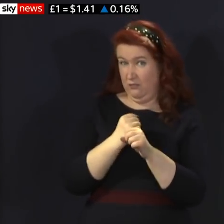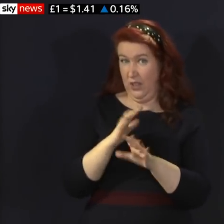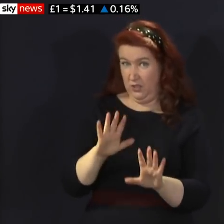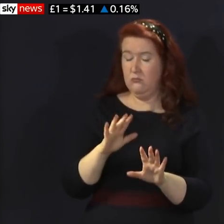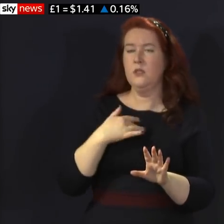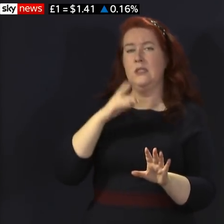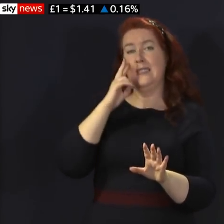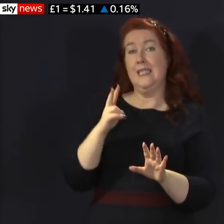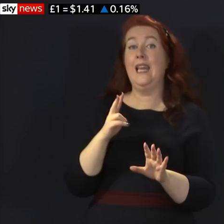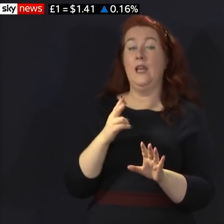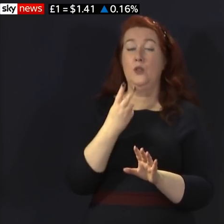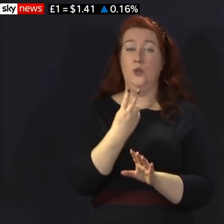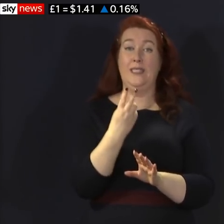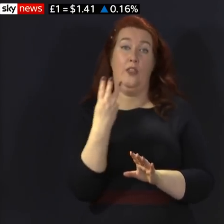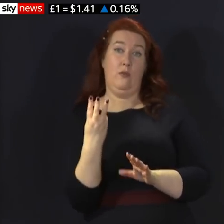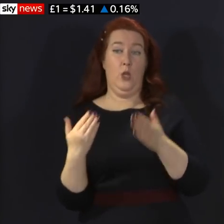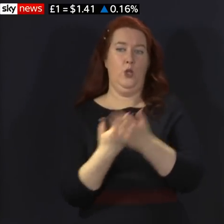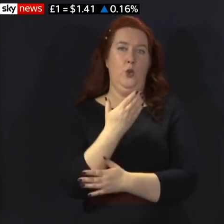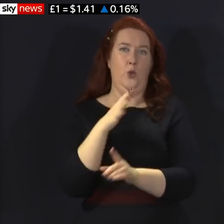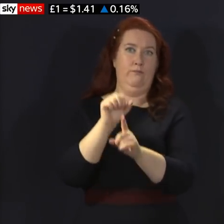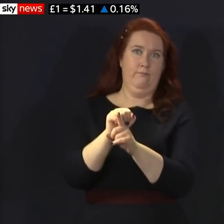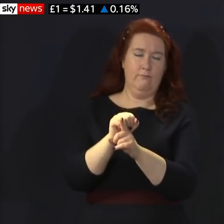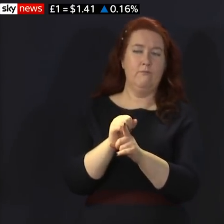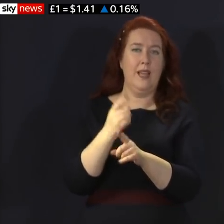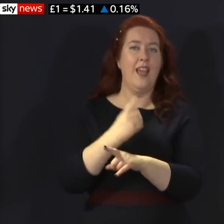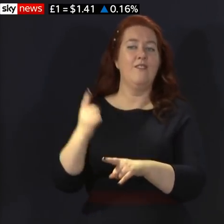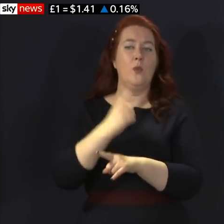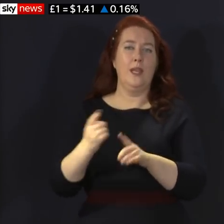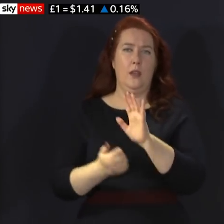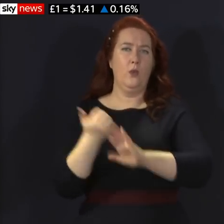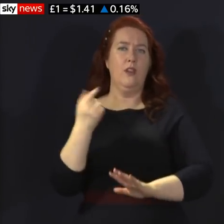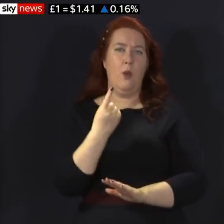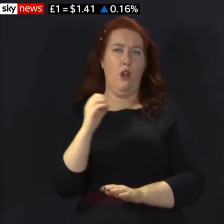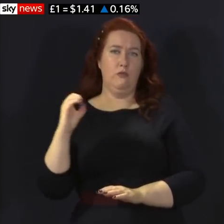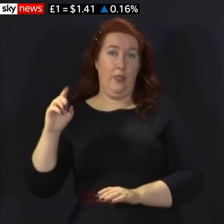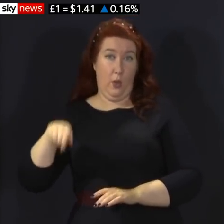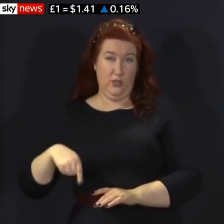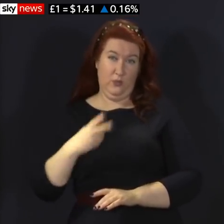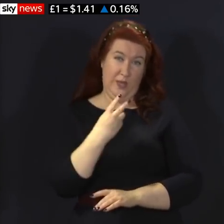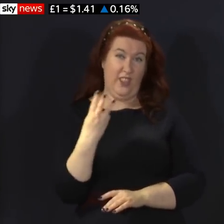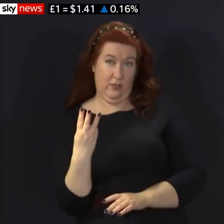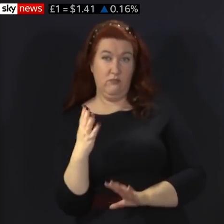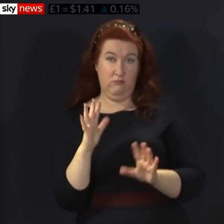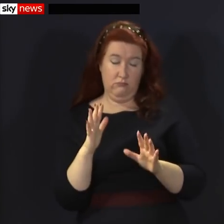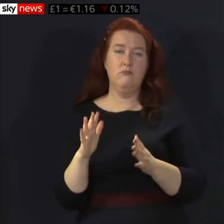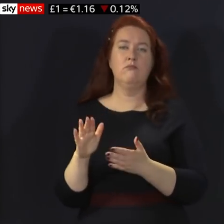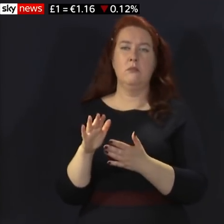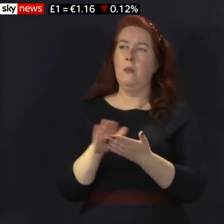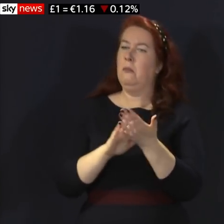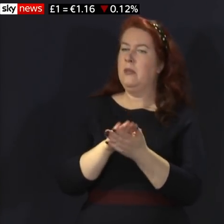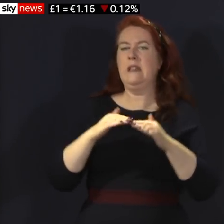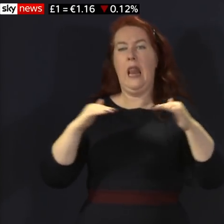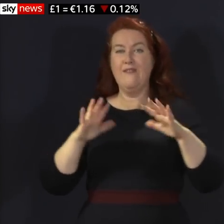seeing 23 new cases a week for every 100,000 people in the population. So levels